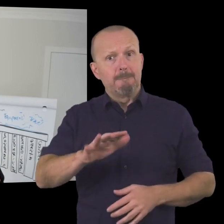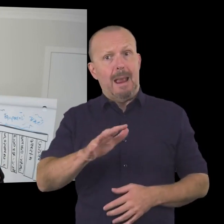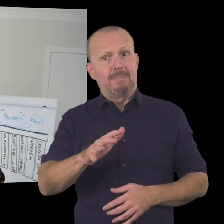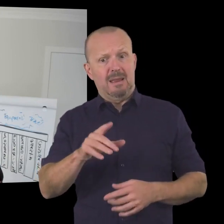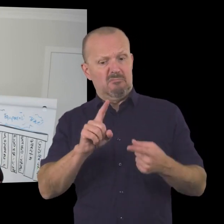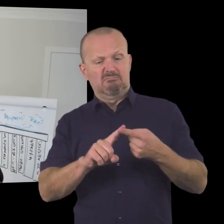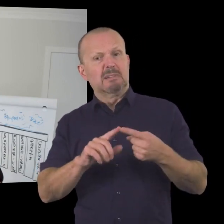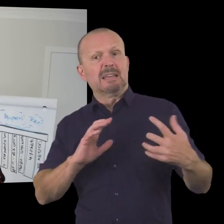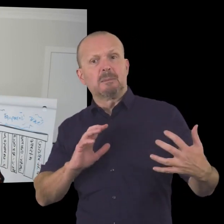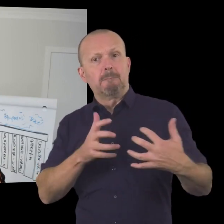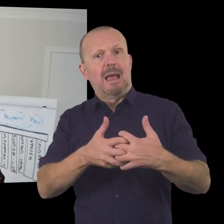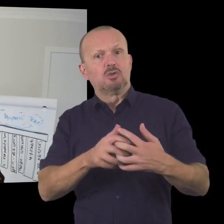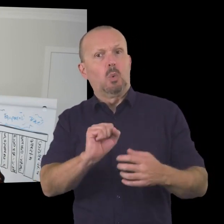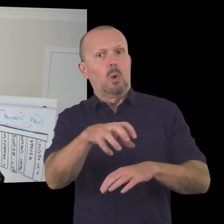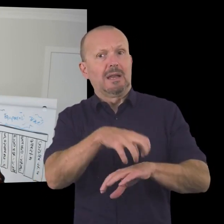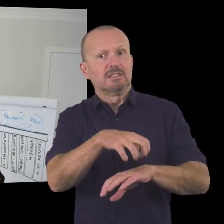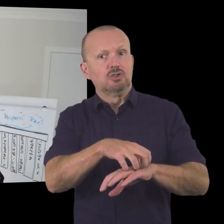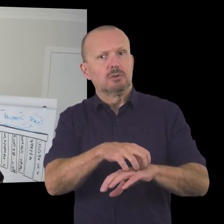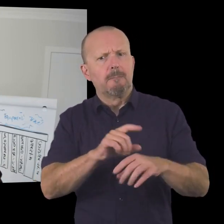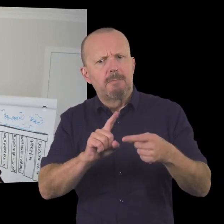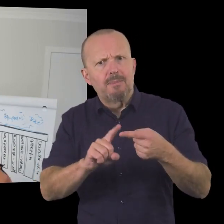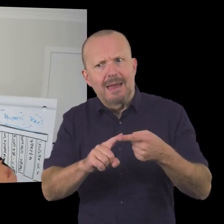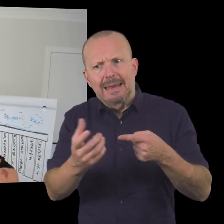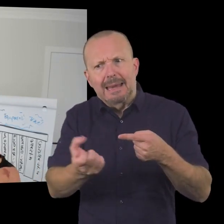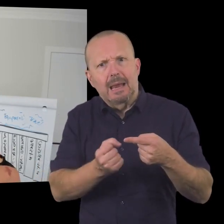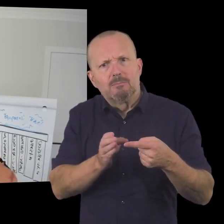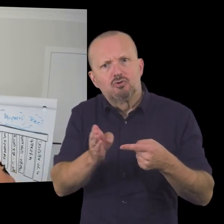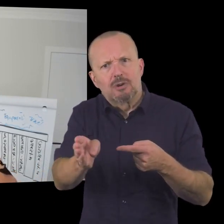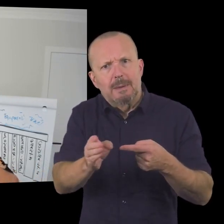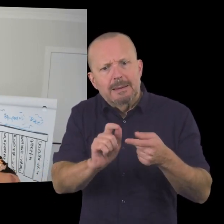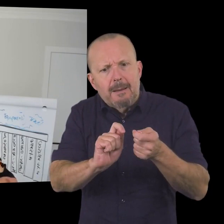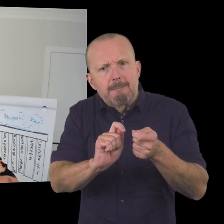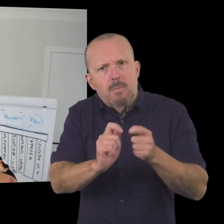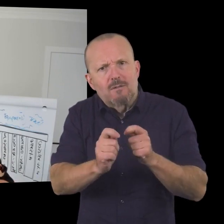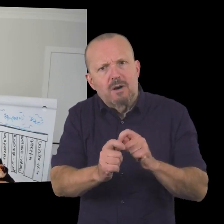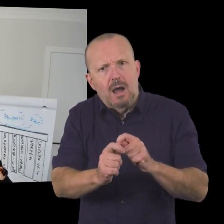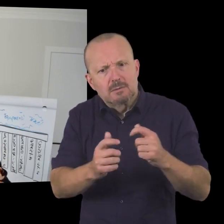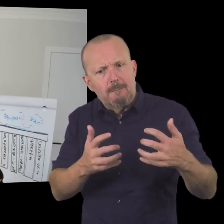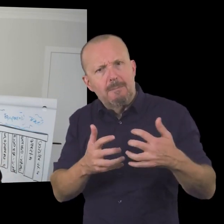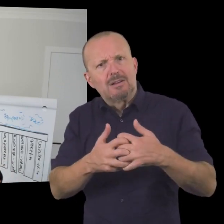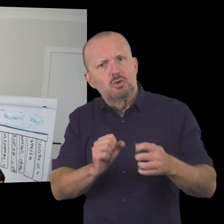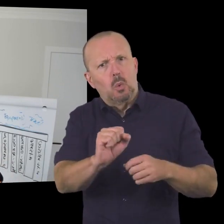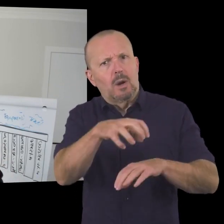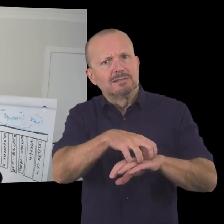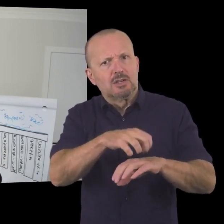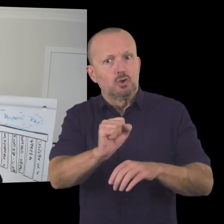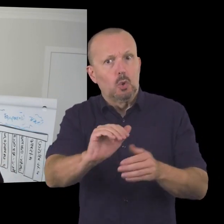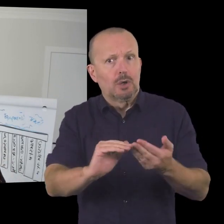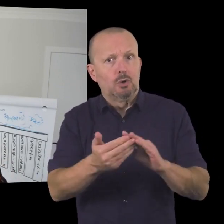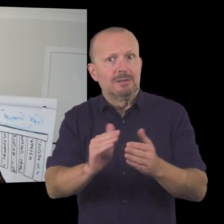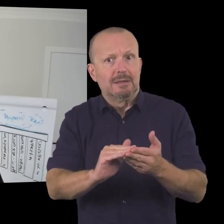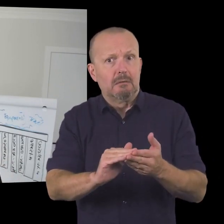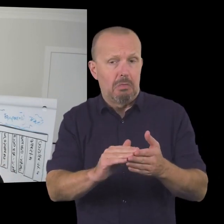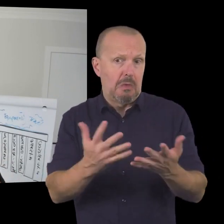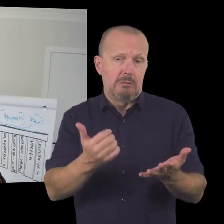share you know it might not work specifically for your organization but how might you modify it slightly uh for your organization and your